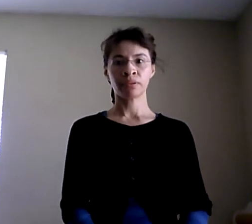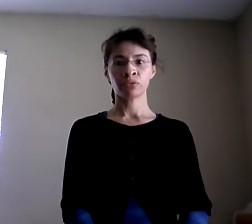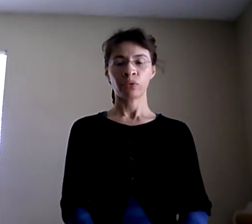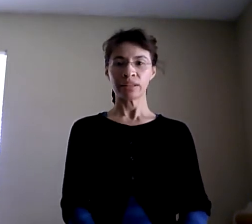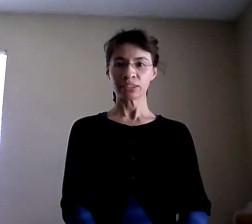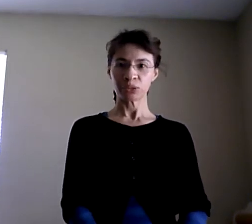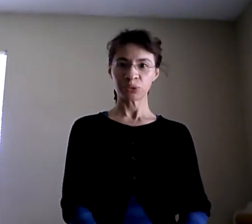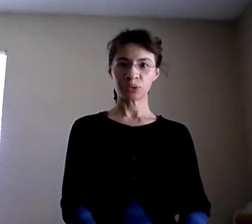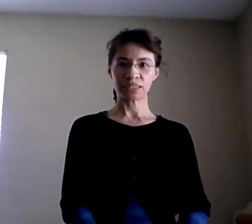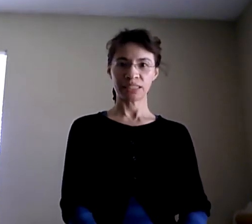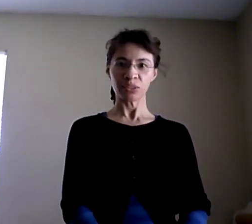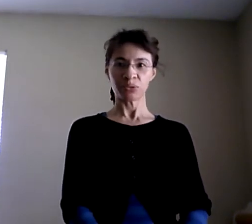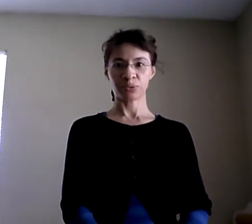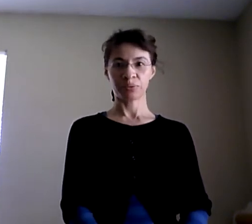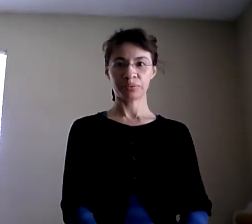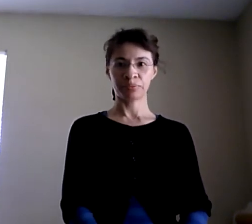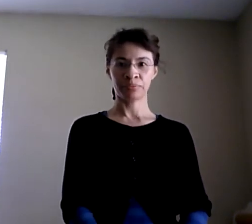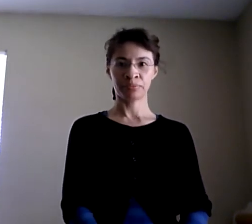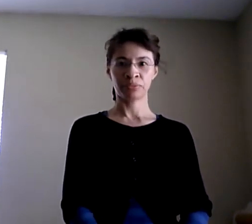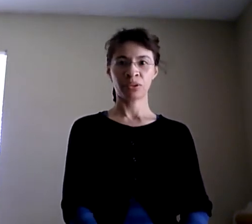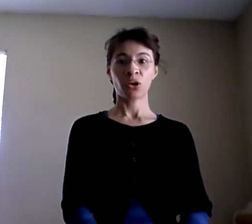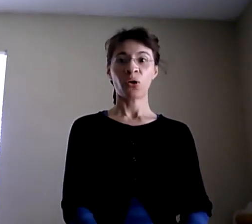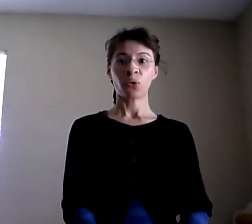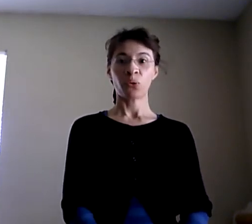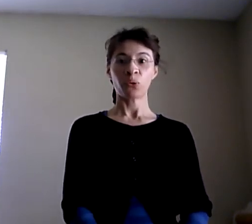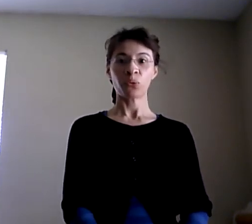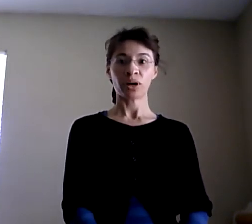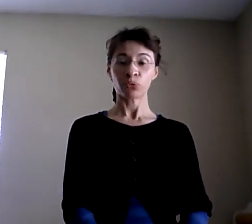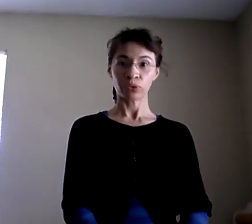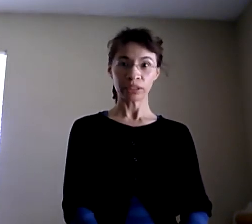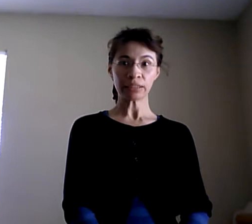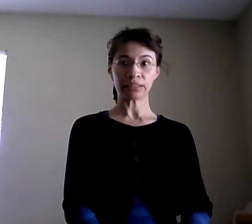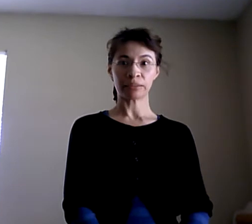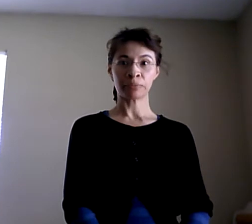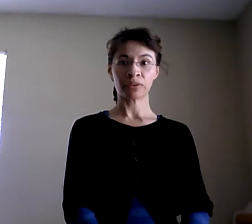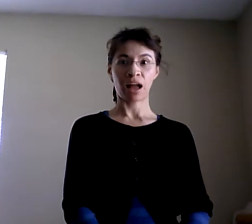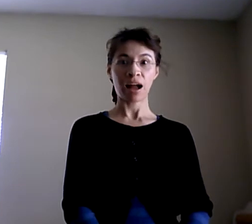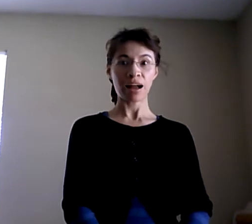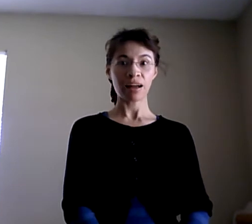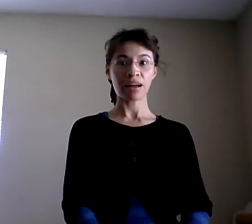Very good to see you. Oh, but really? Ah,